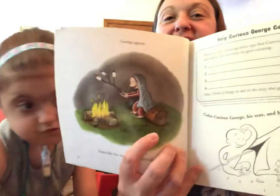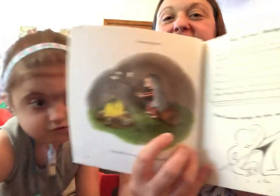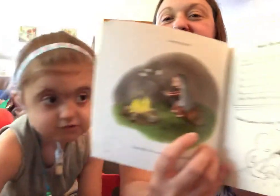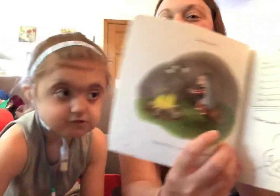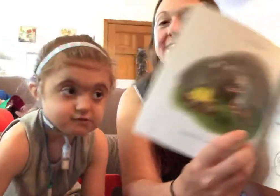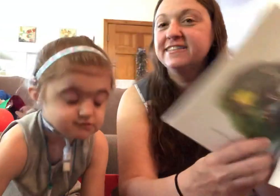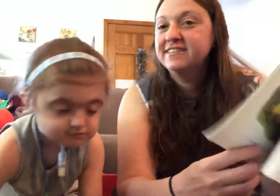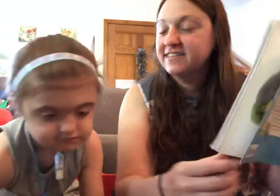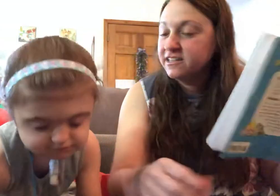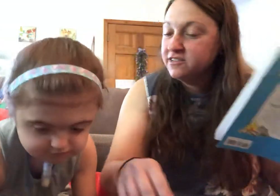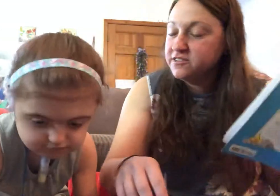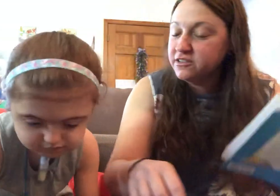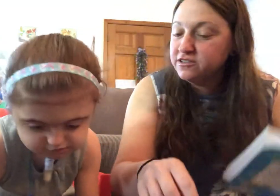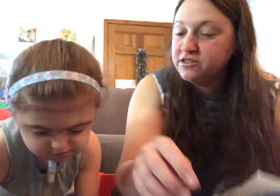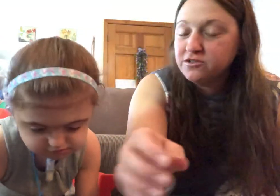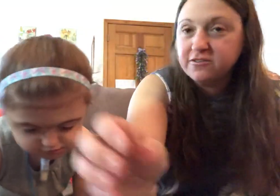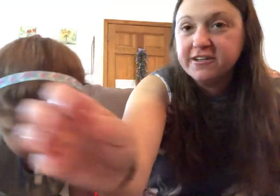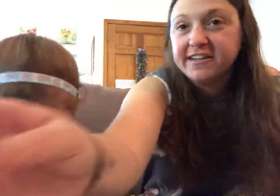That was a good story. was great.